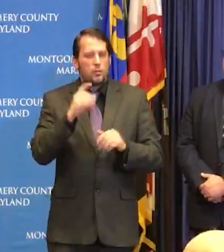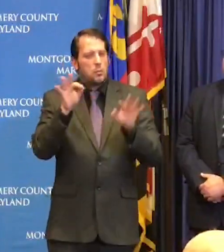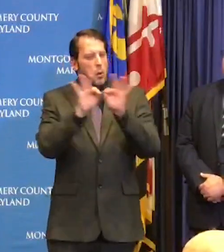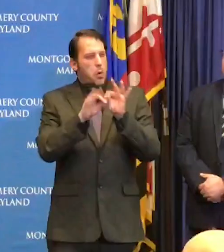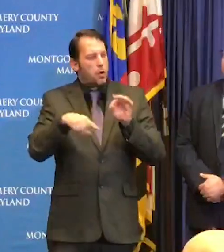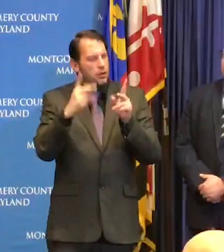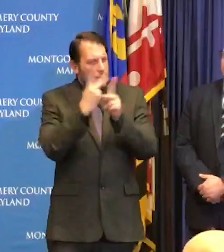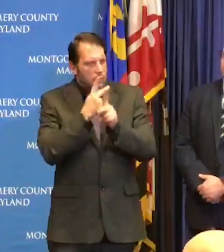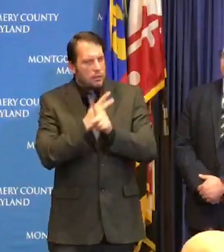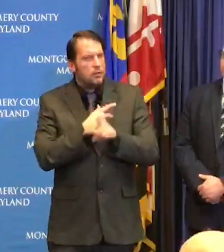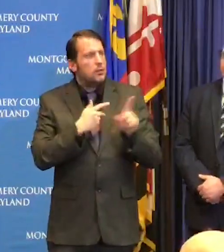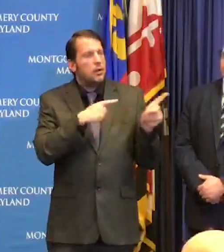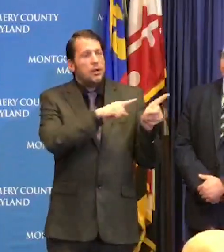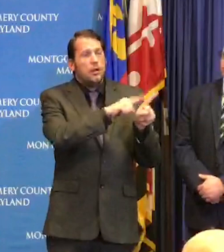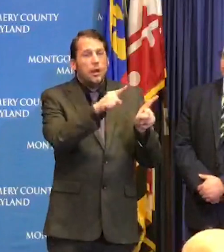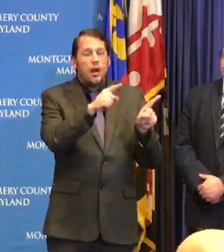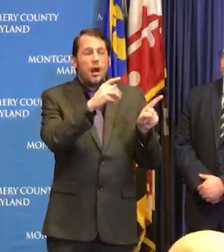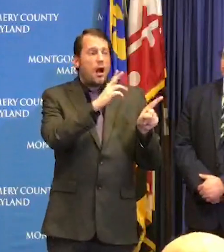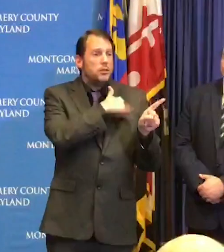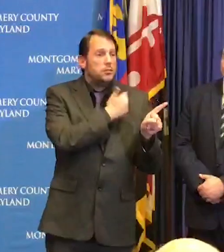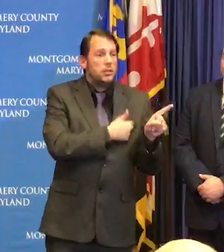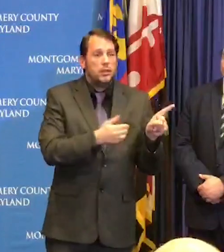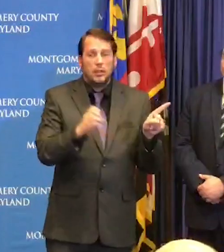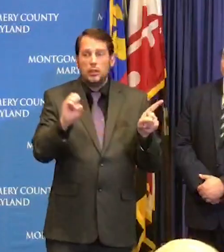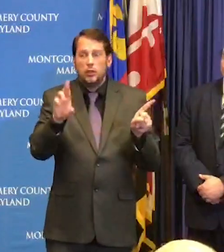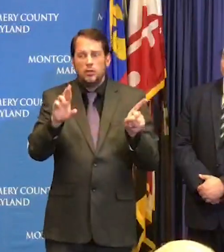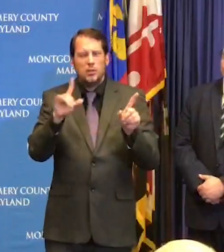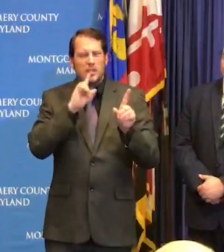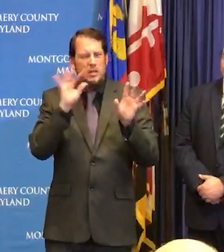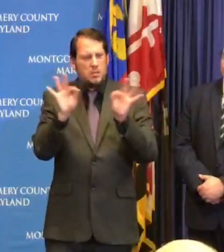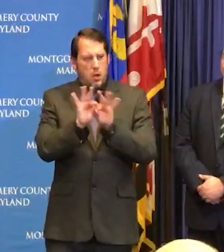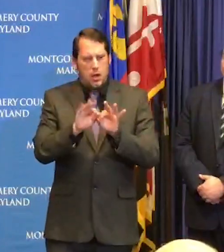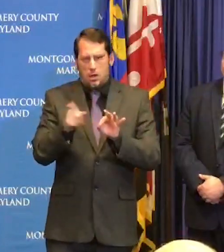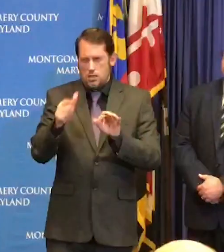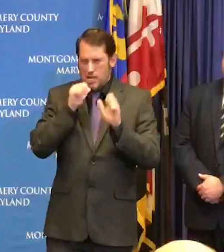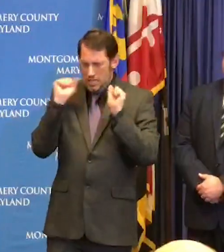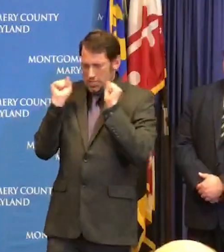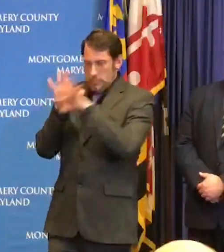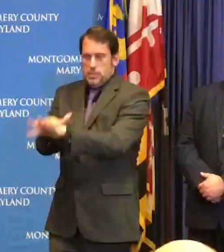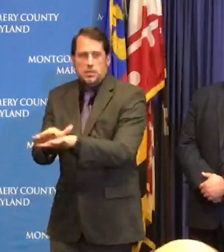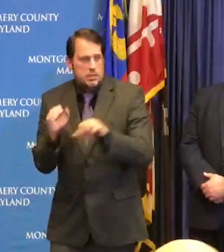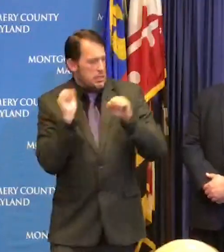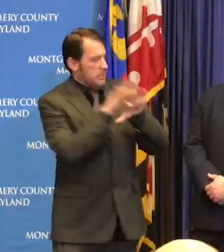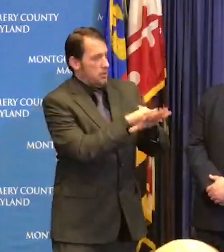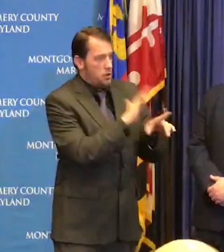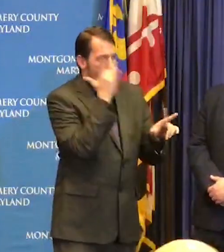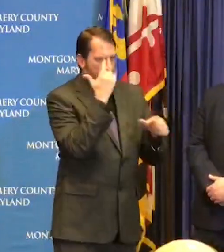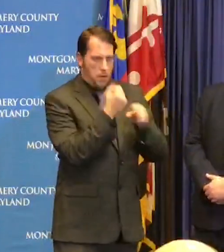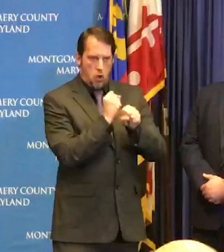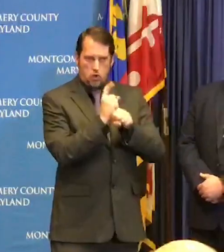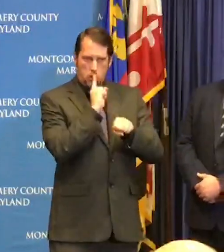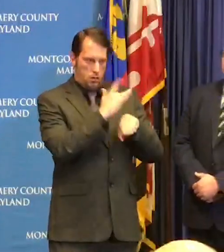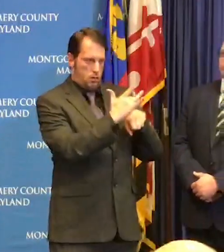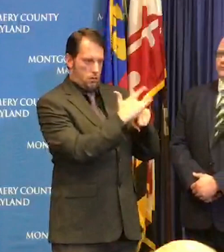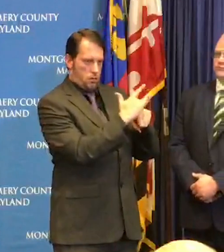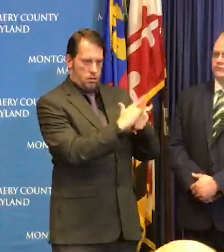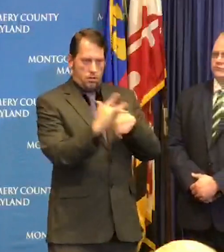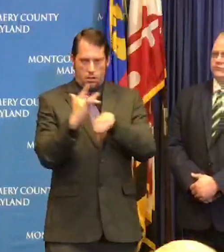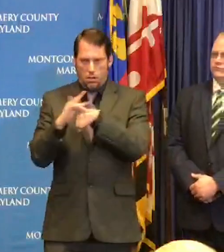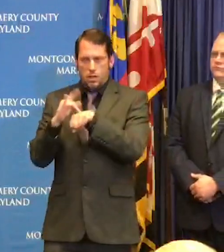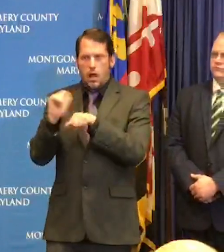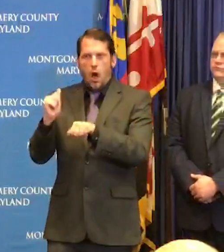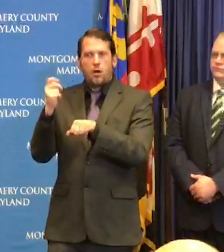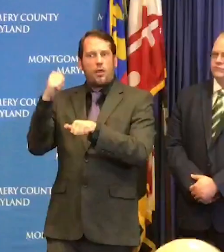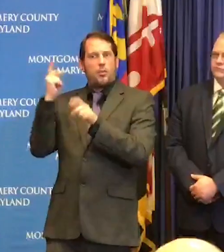rooms are free in terms of access easier access for individuals who have more severe symptoms and may necessitate an